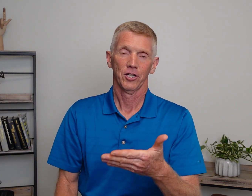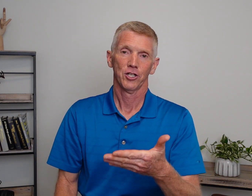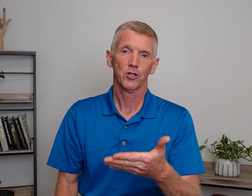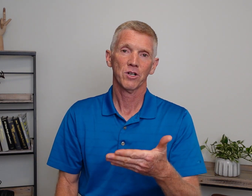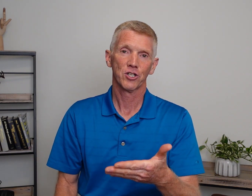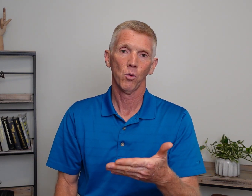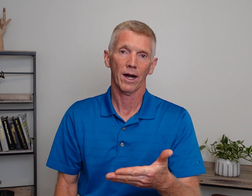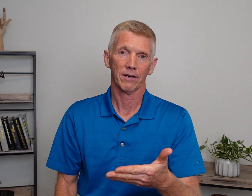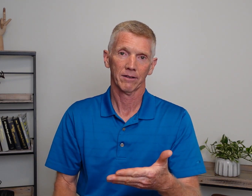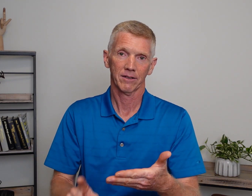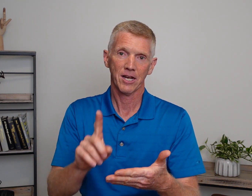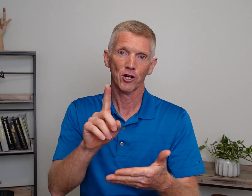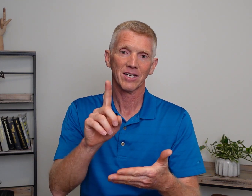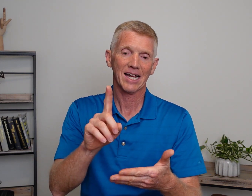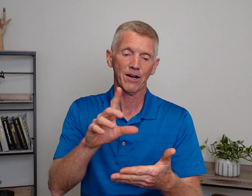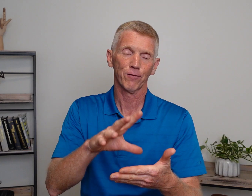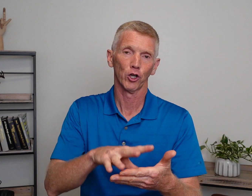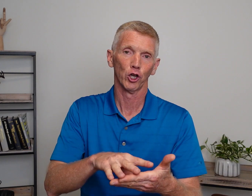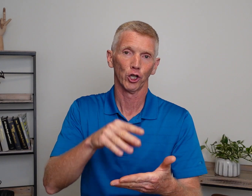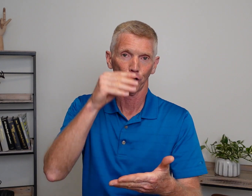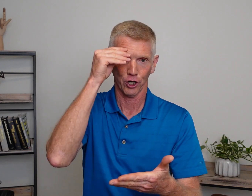Students do what? Here's the sign for learn.